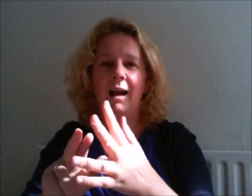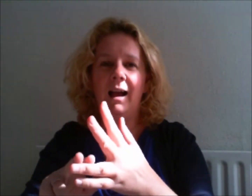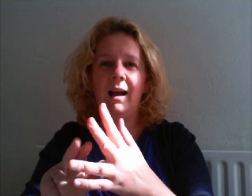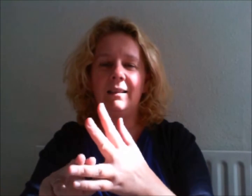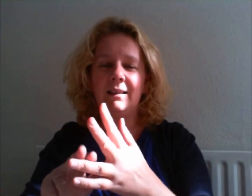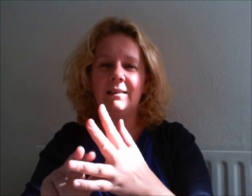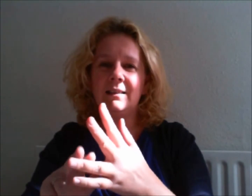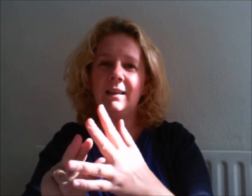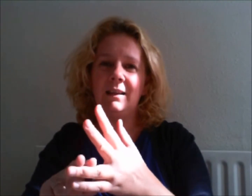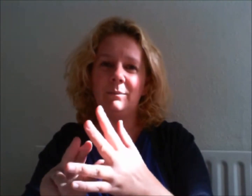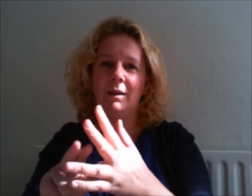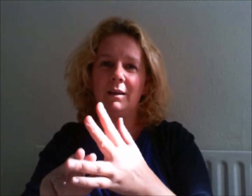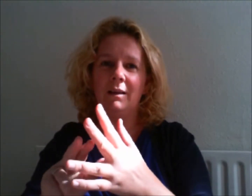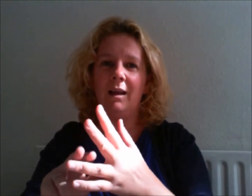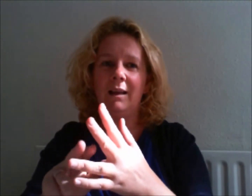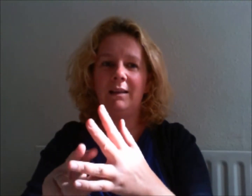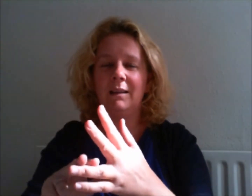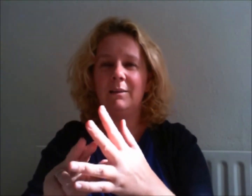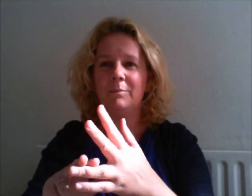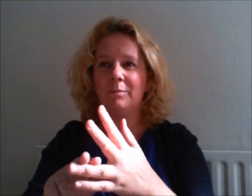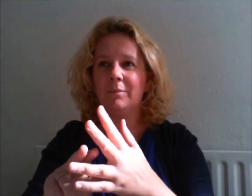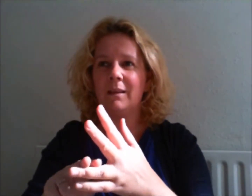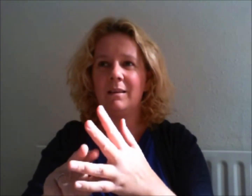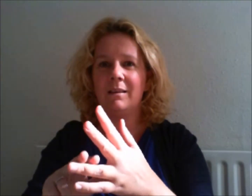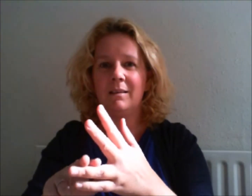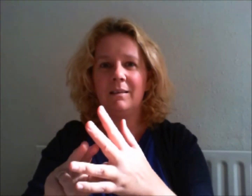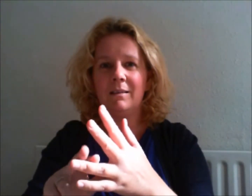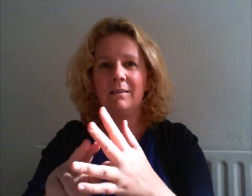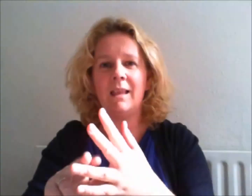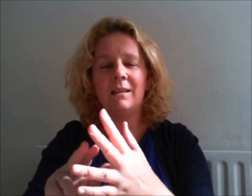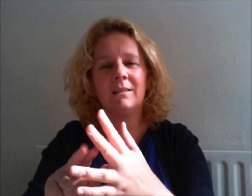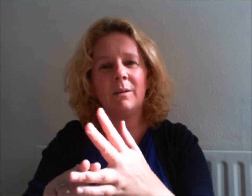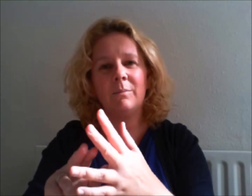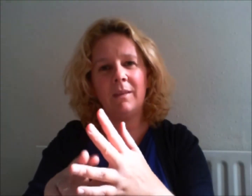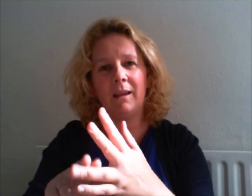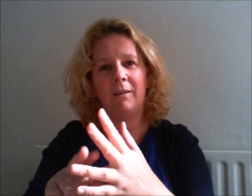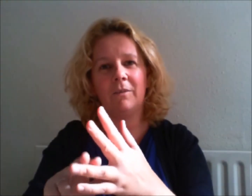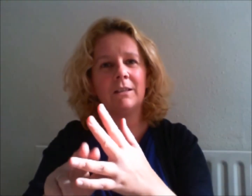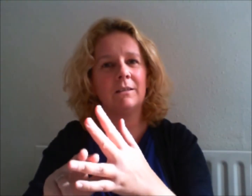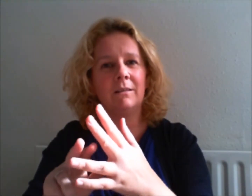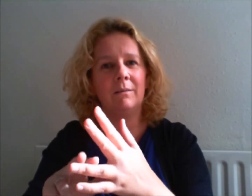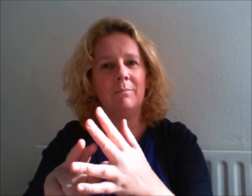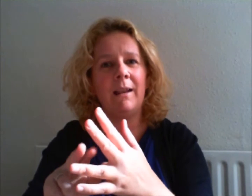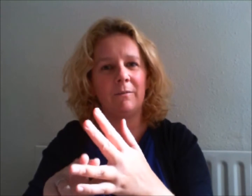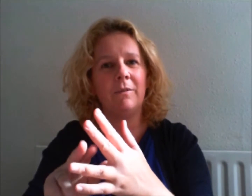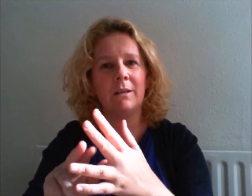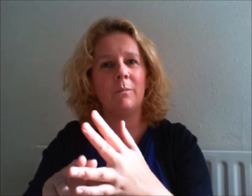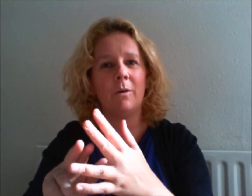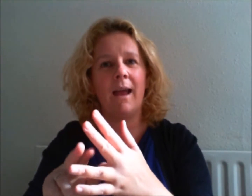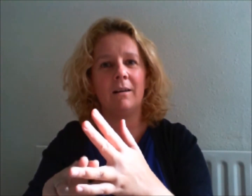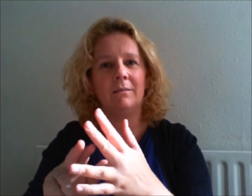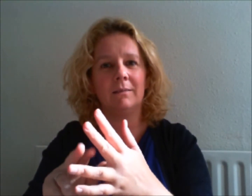And they seem like there's something meant for someone else.